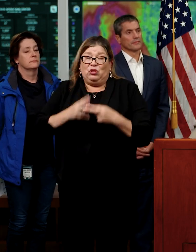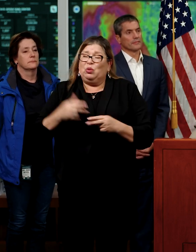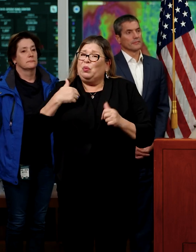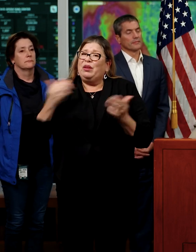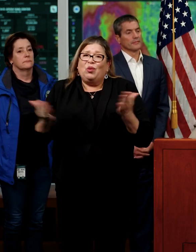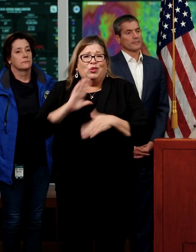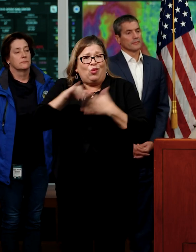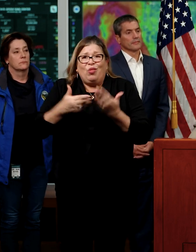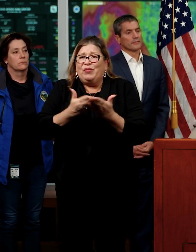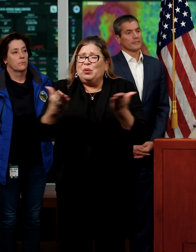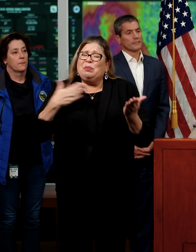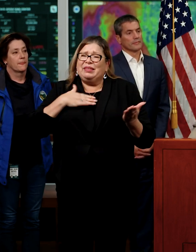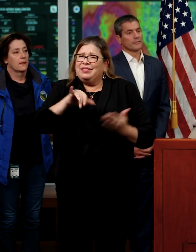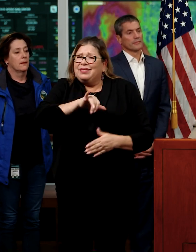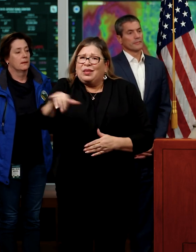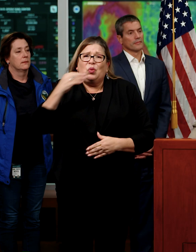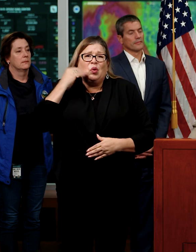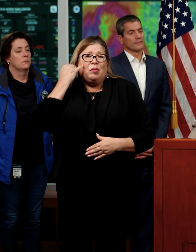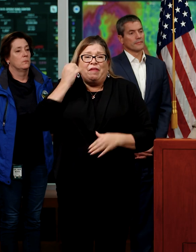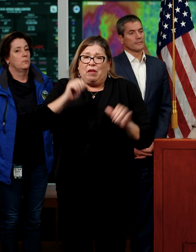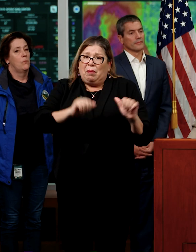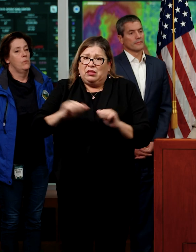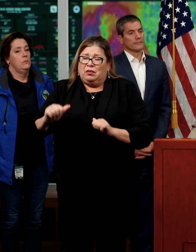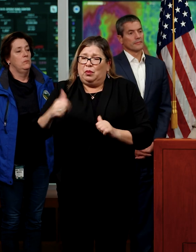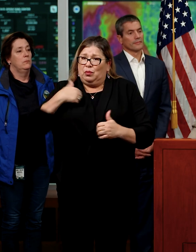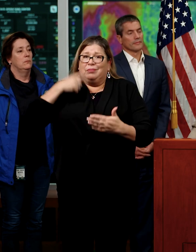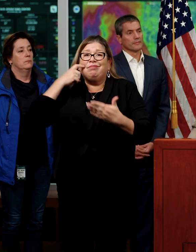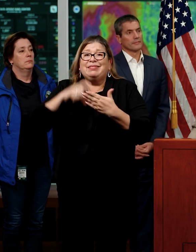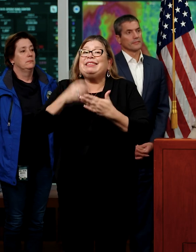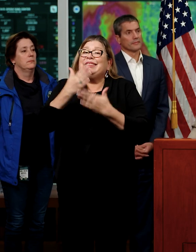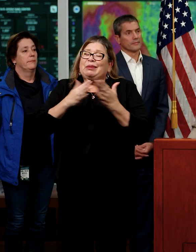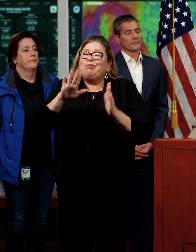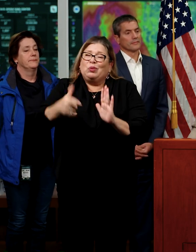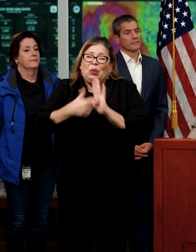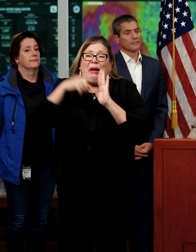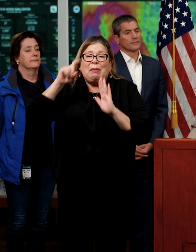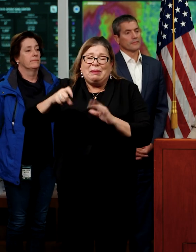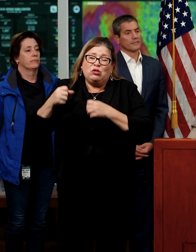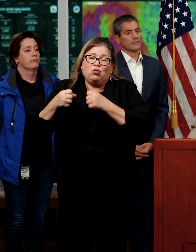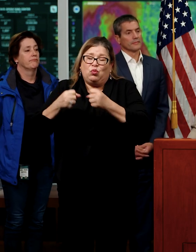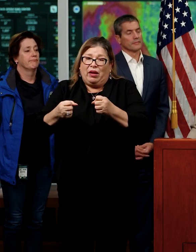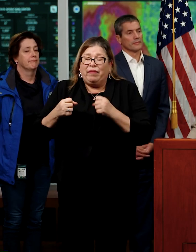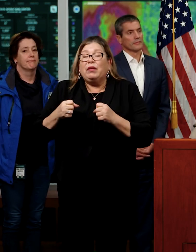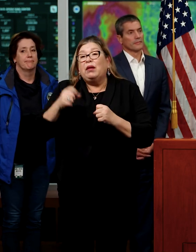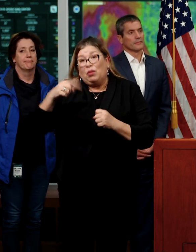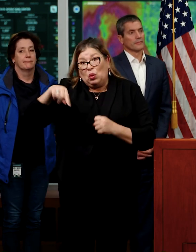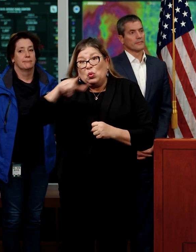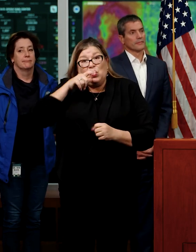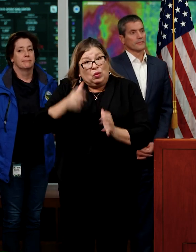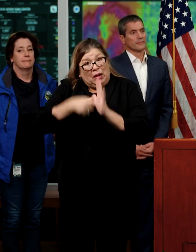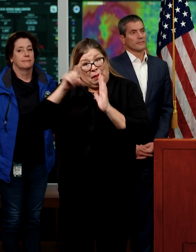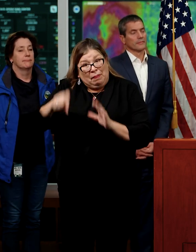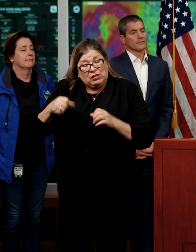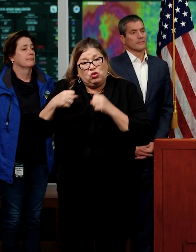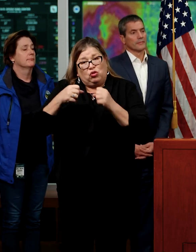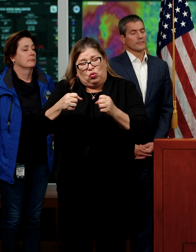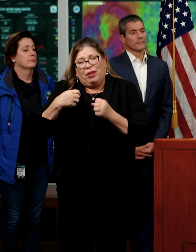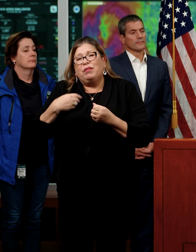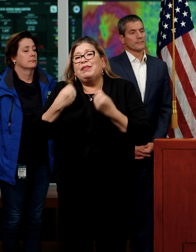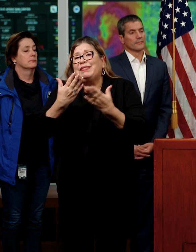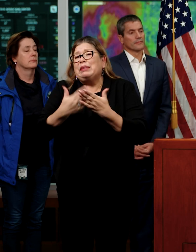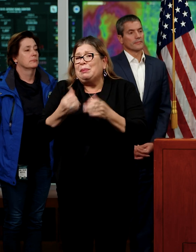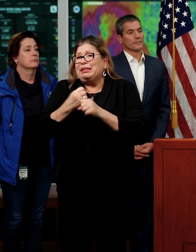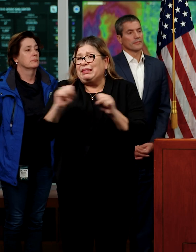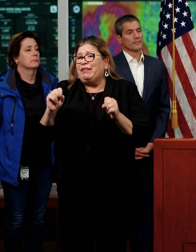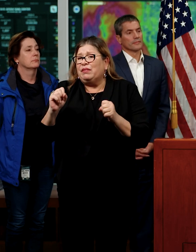everyone to stay home if possible. We realize that some will need to travel on the roadways, and those that do, we have some safety tips for you.